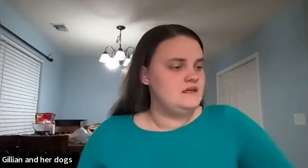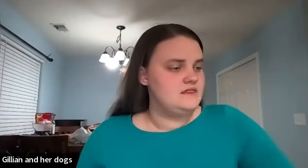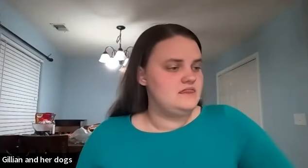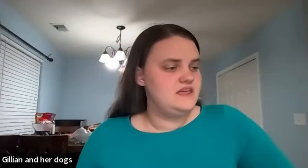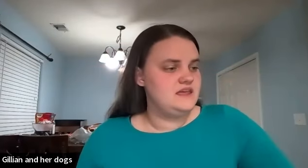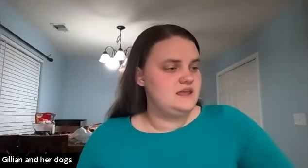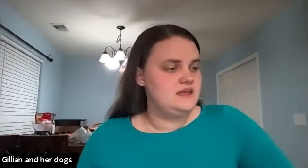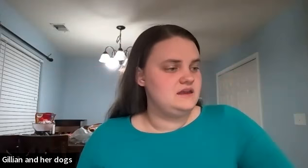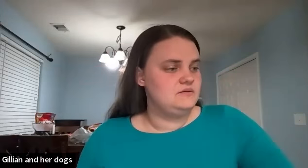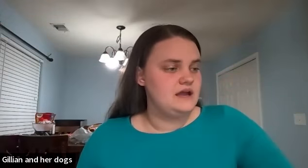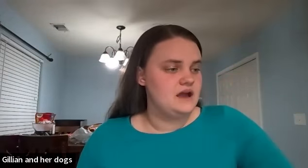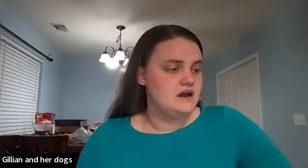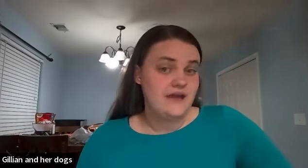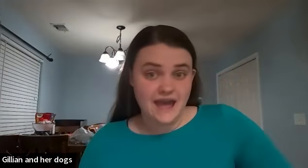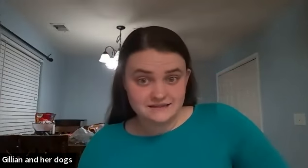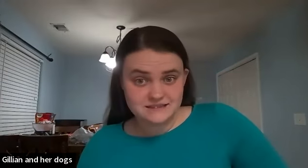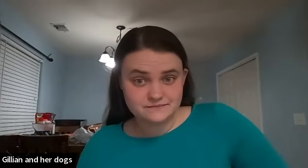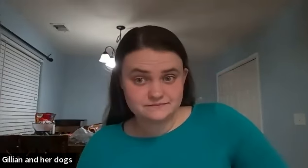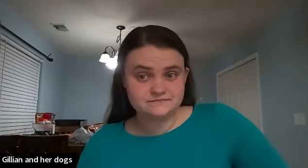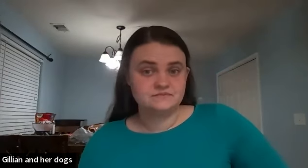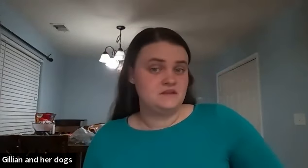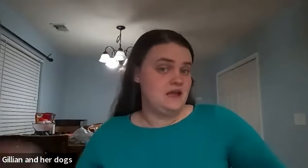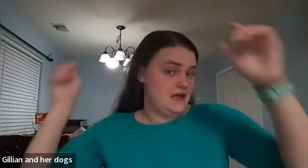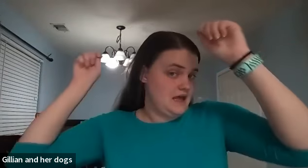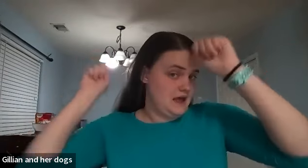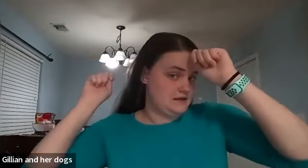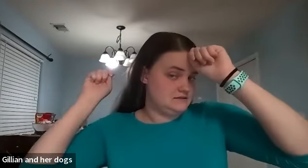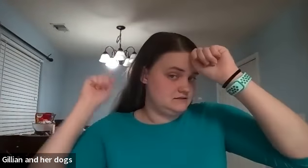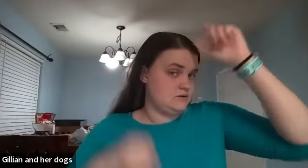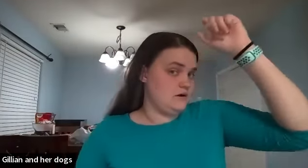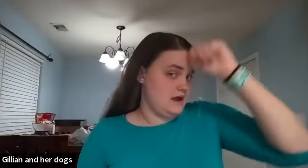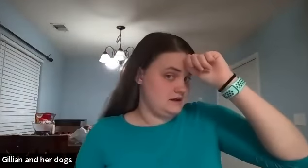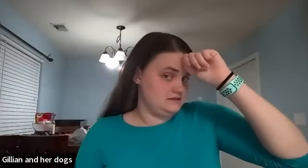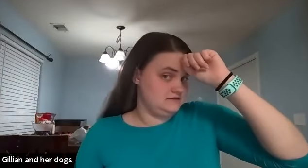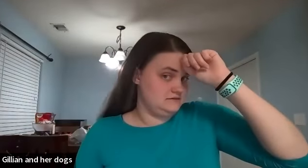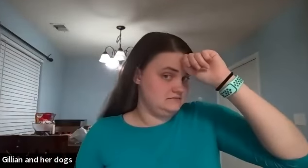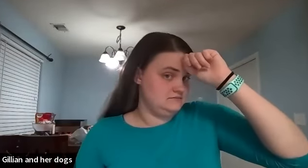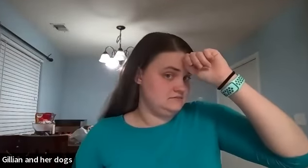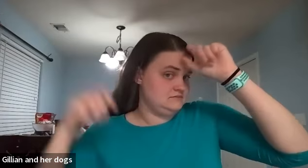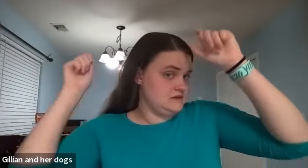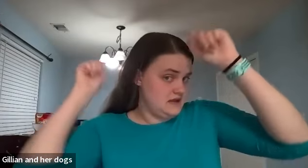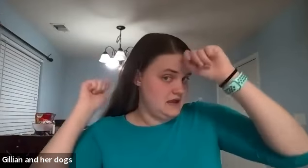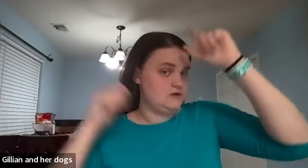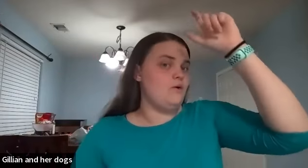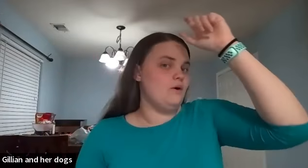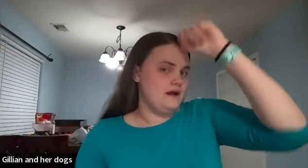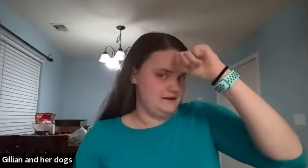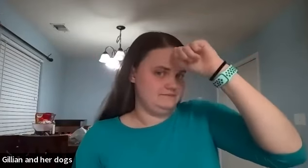then we have hat hat or hat hat or hat